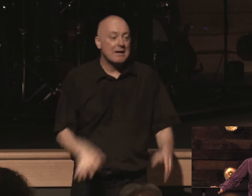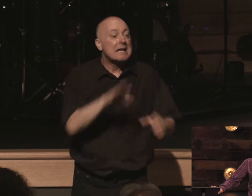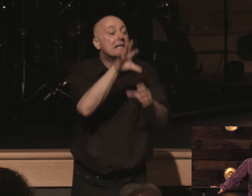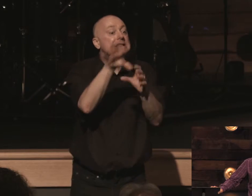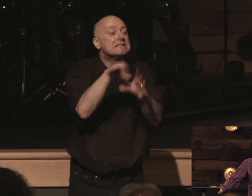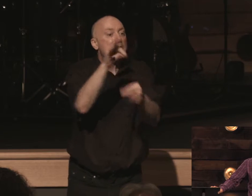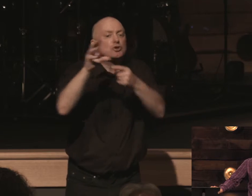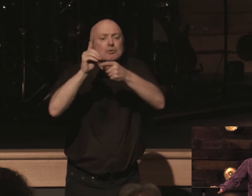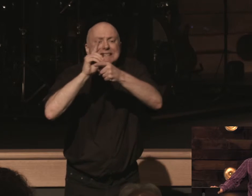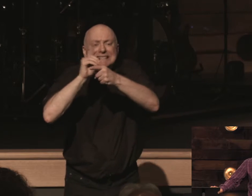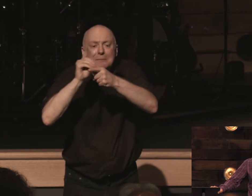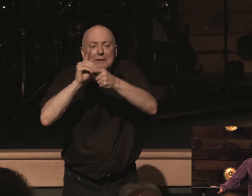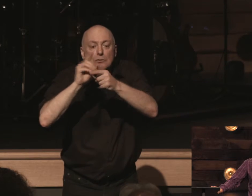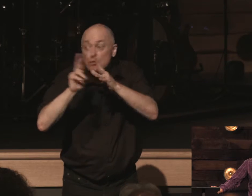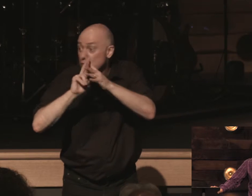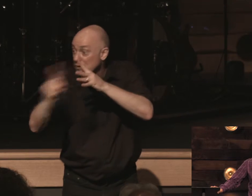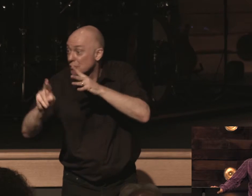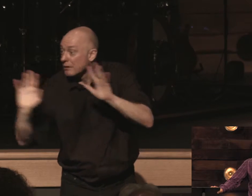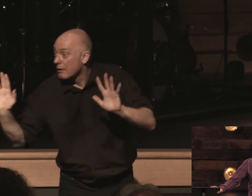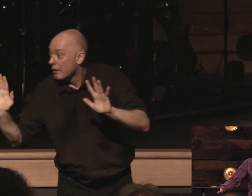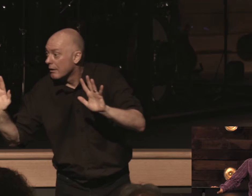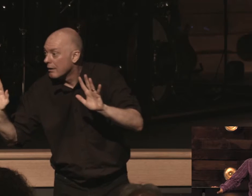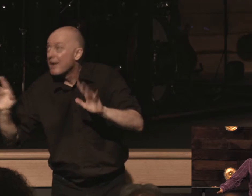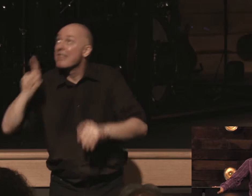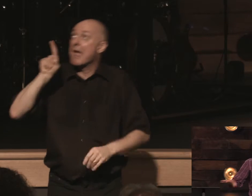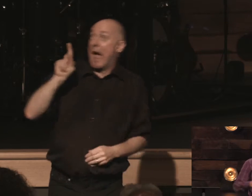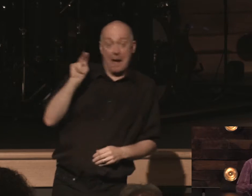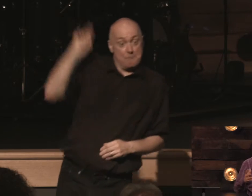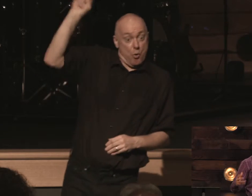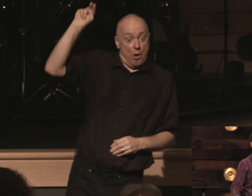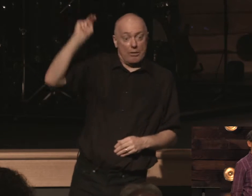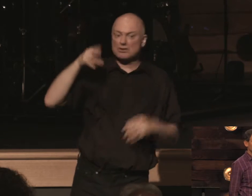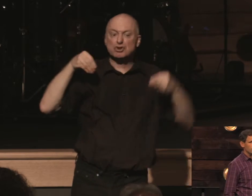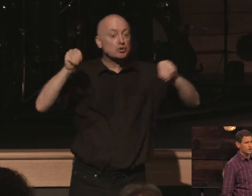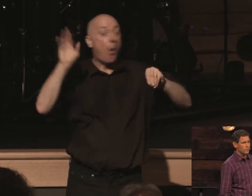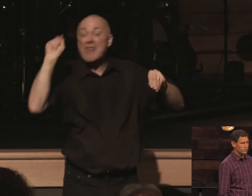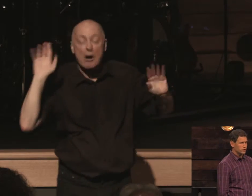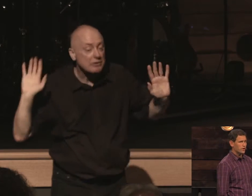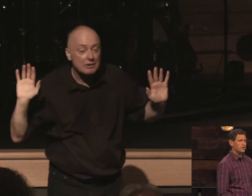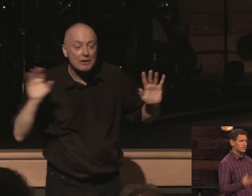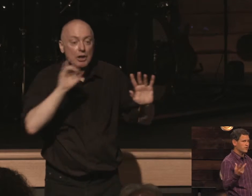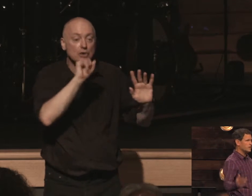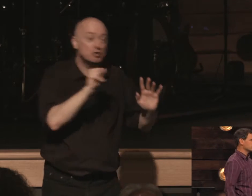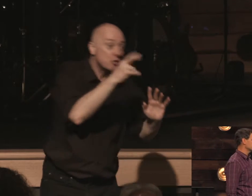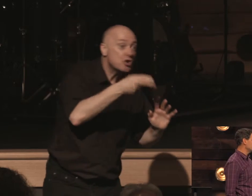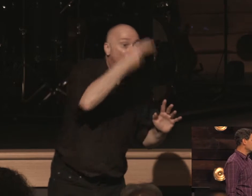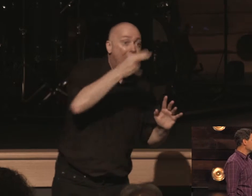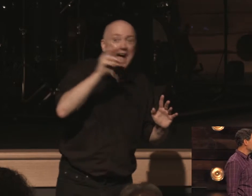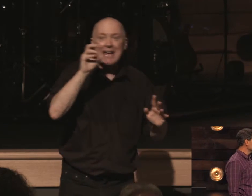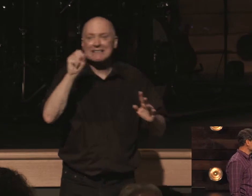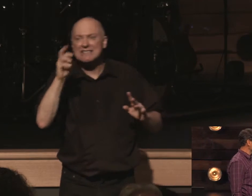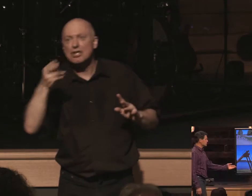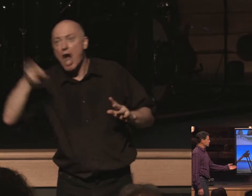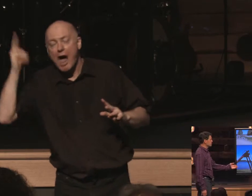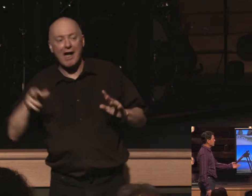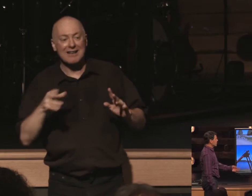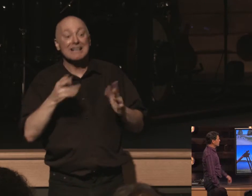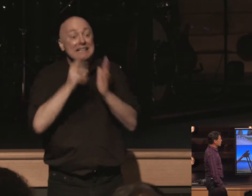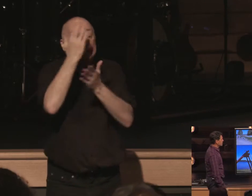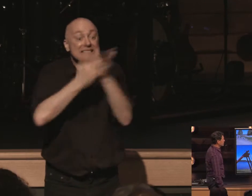disciplines retreat okay so they're up there and it's sold out which is so great i think both junior high senior highs next weekend here's some pictures of what they